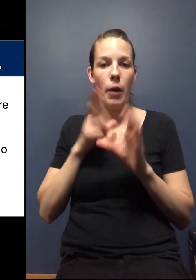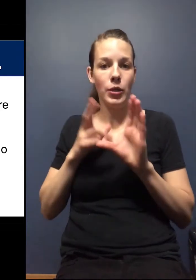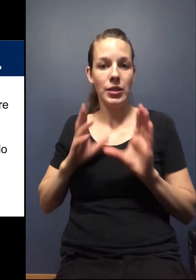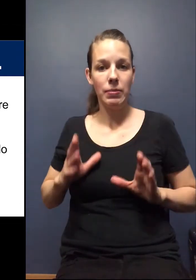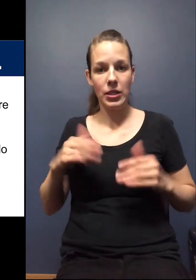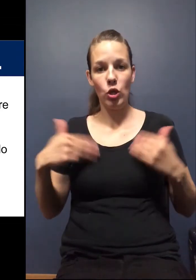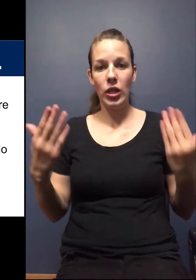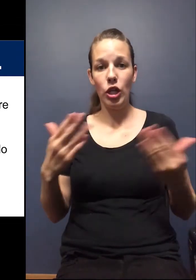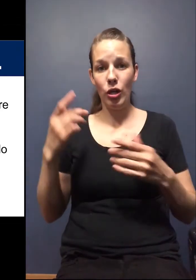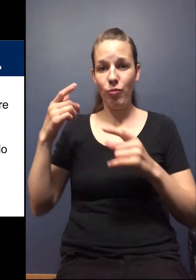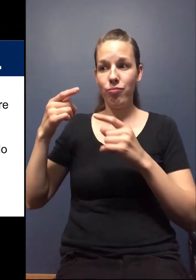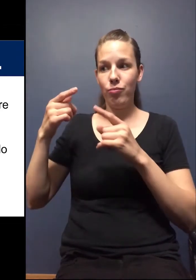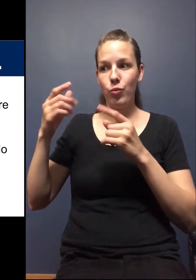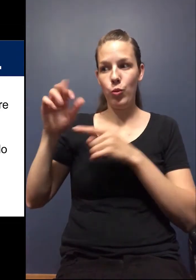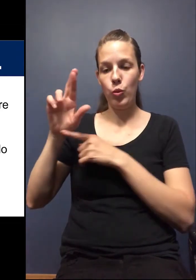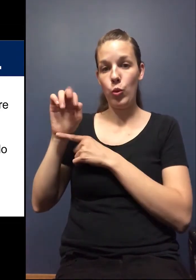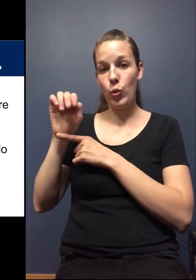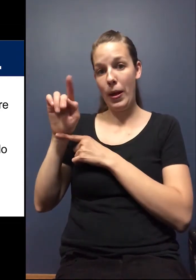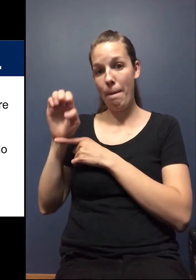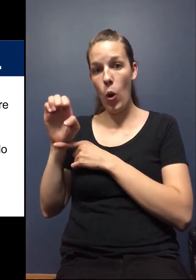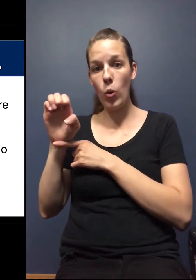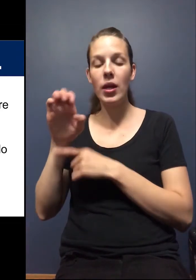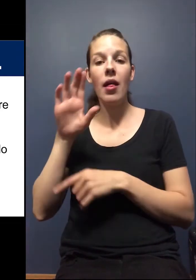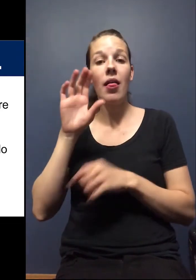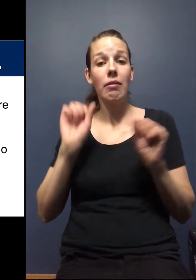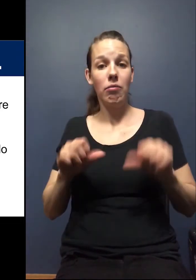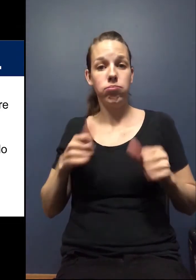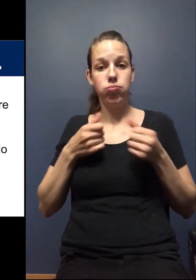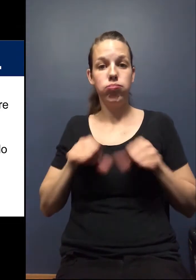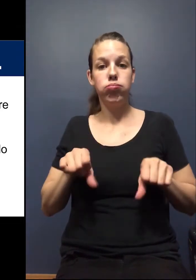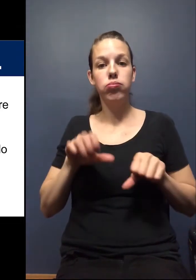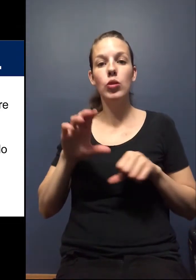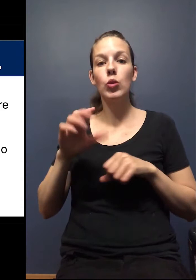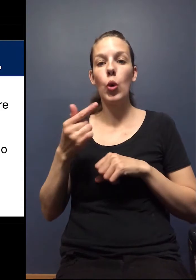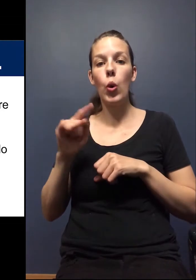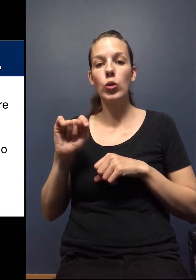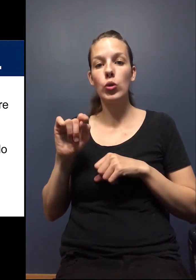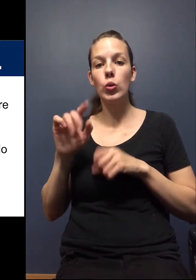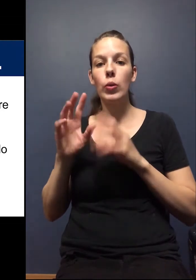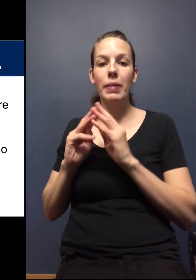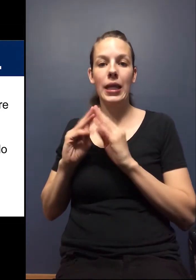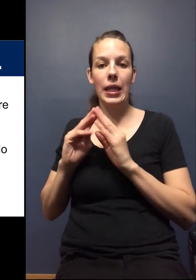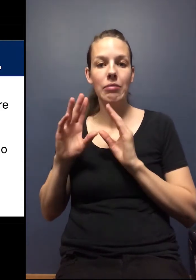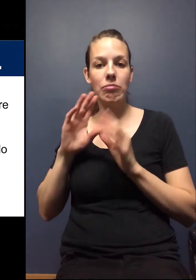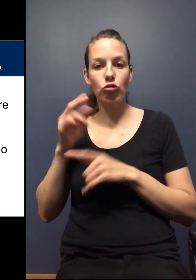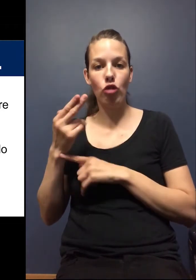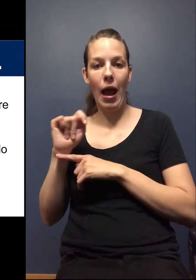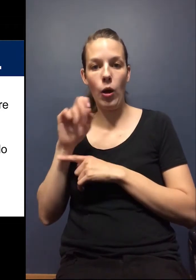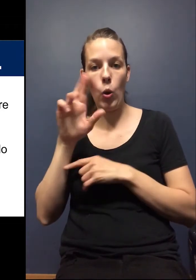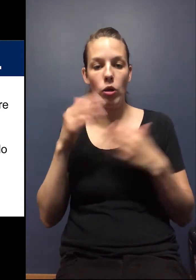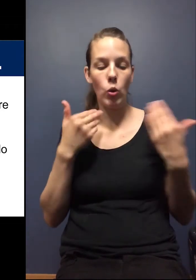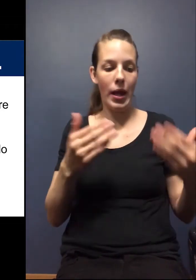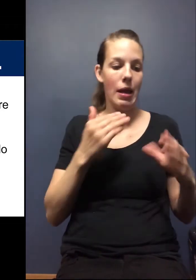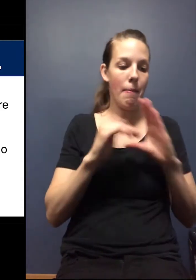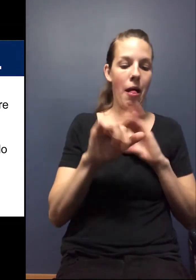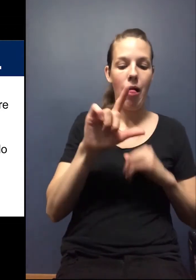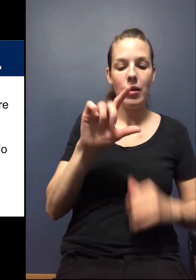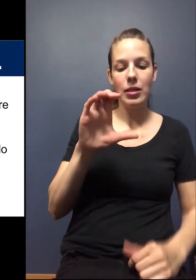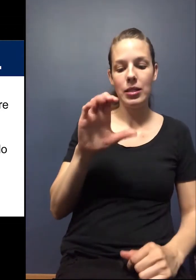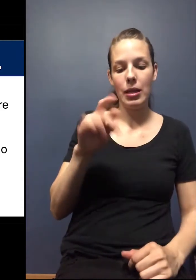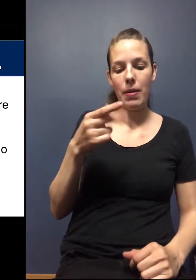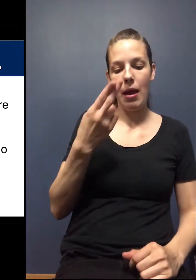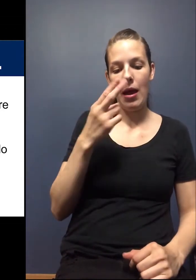that are attending remotely to, that they can submit their question through the GoToMeeting chat or, um, email it to lcph